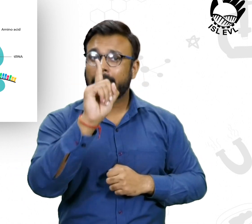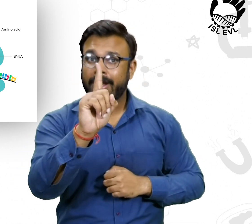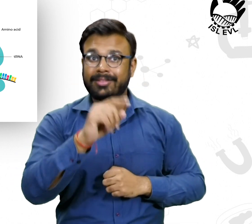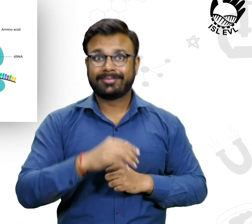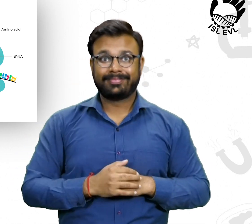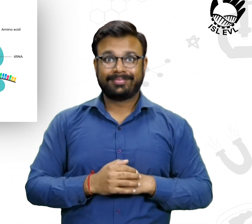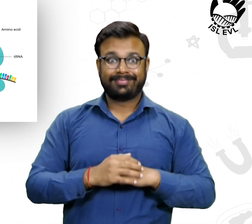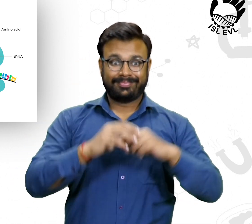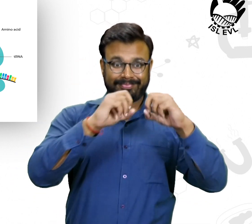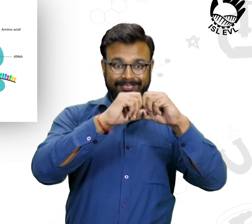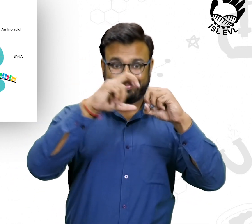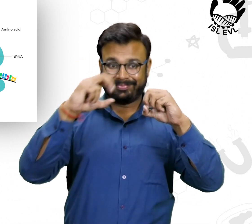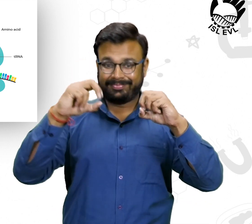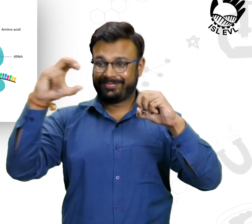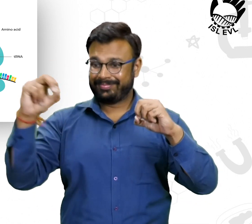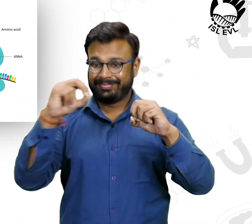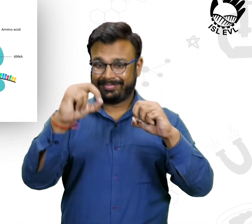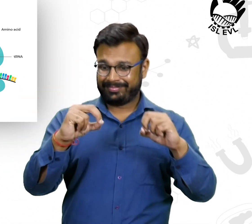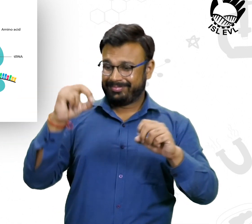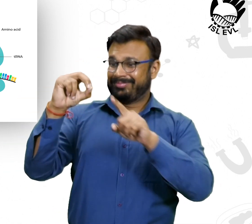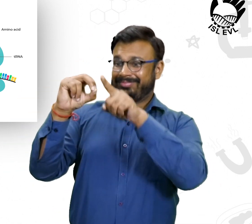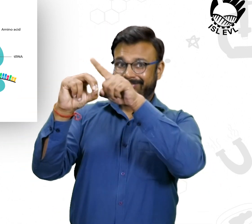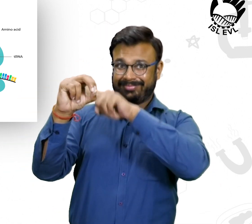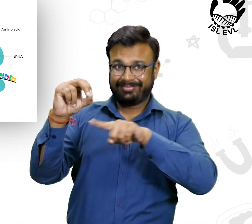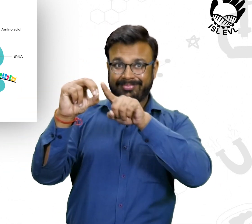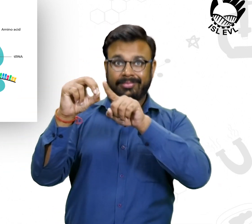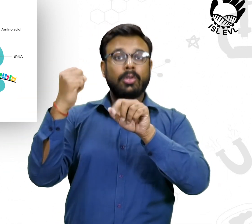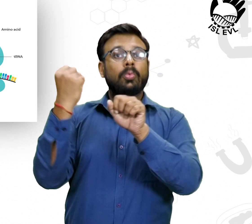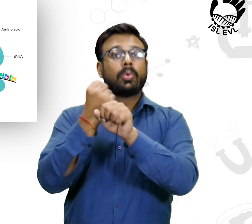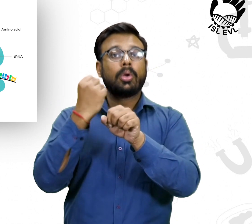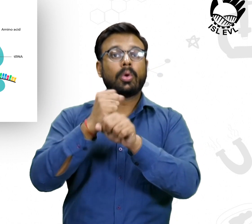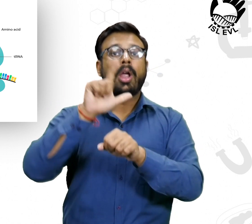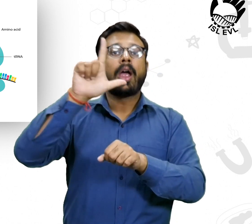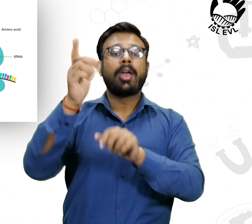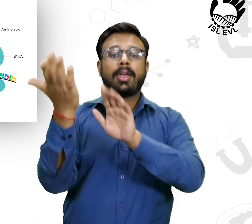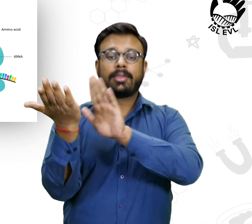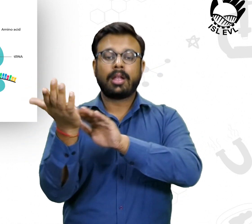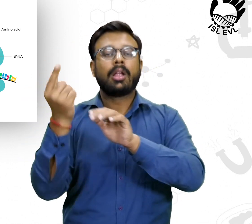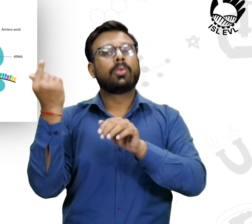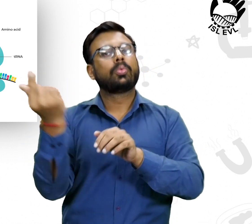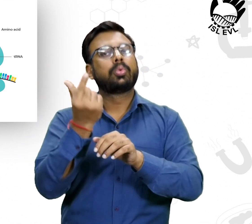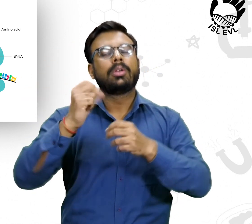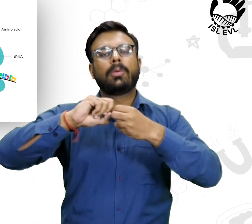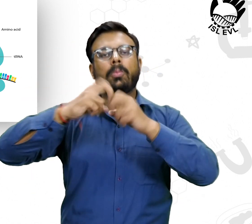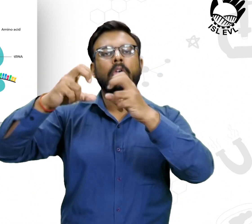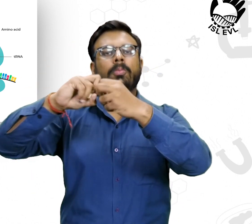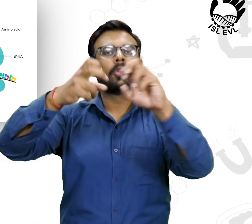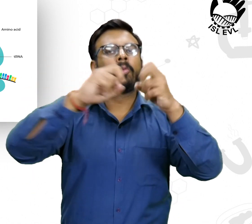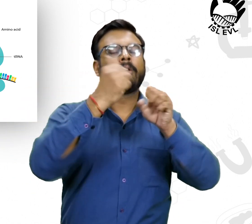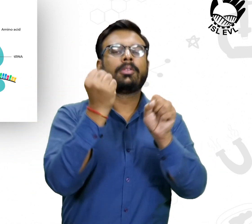But each of them is made of only the L amino acid.